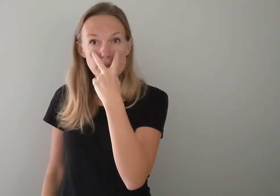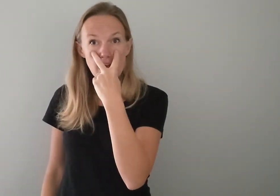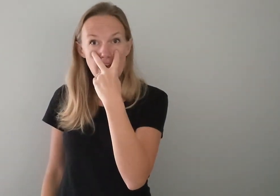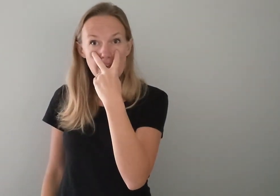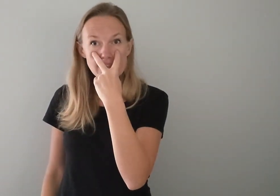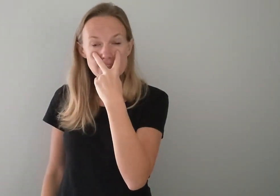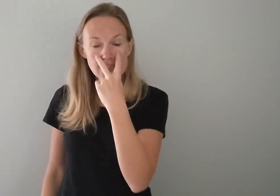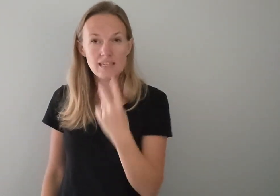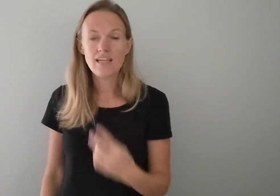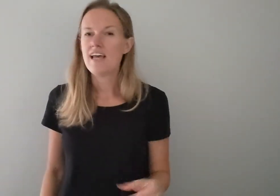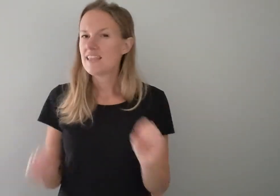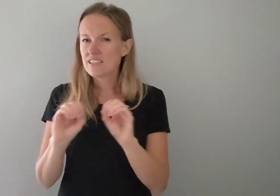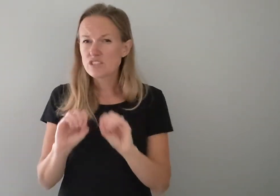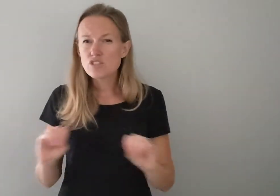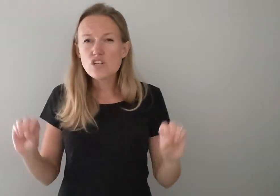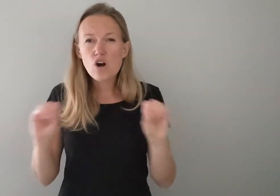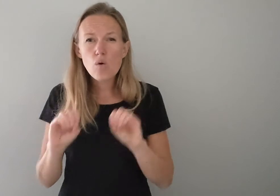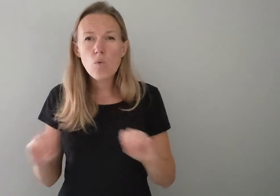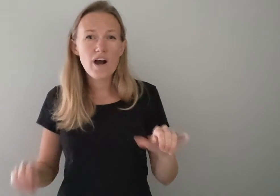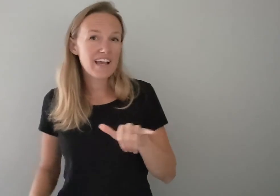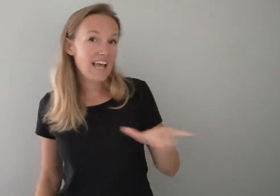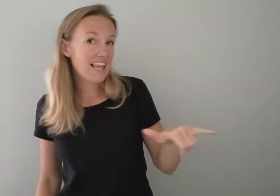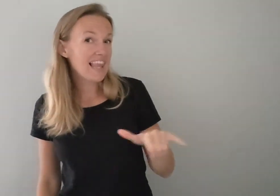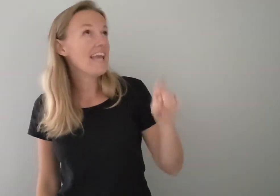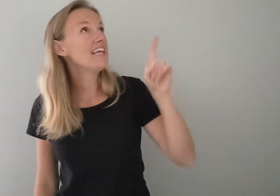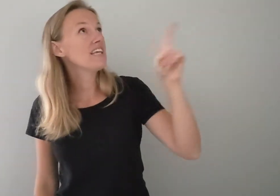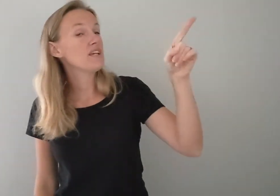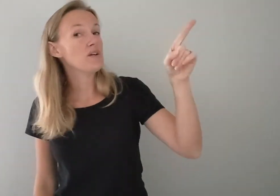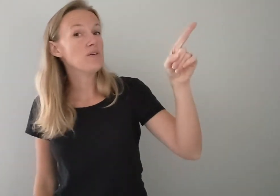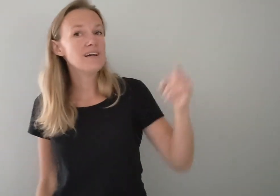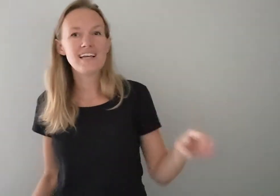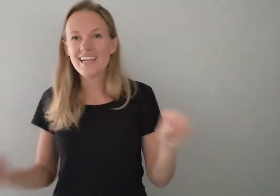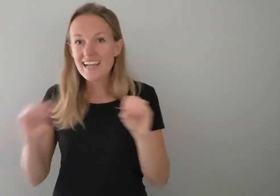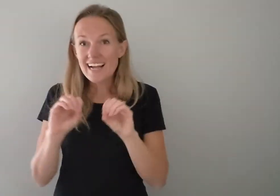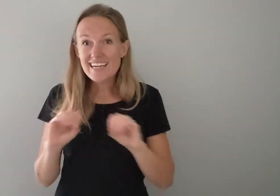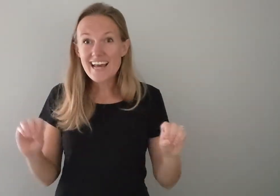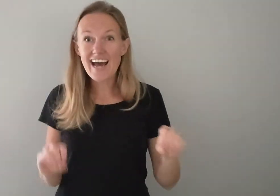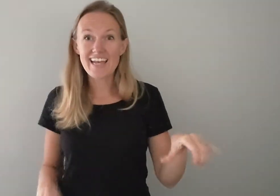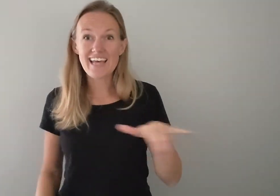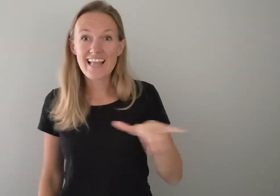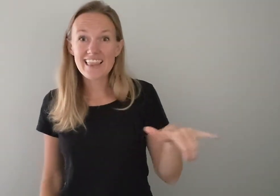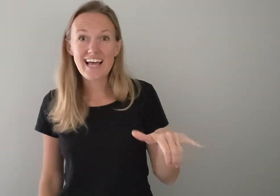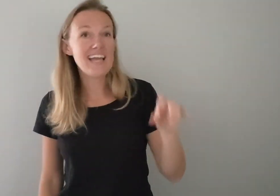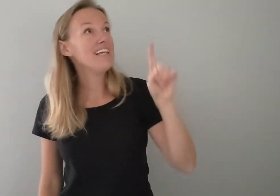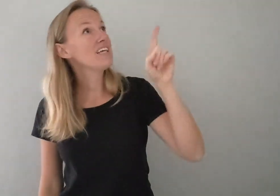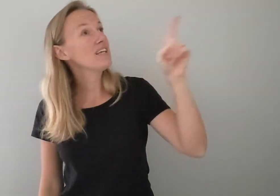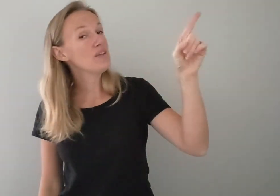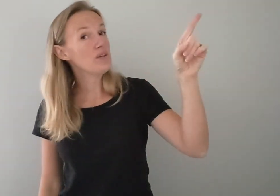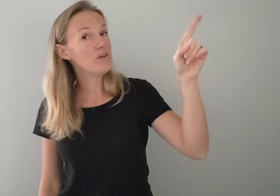blind opened there's no one like you none like you